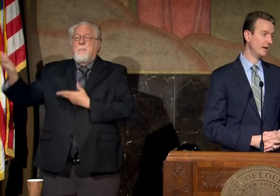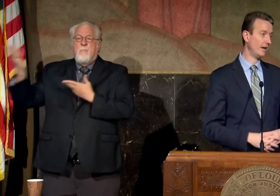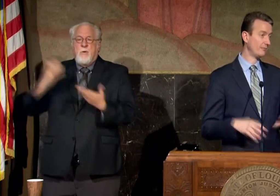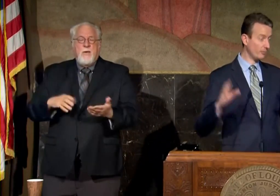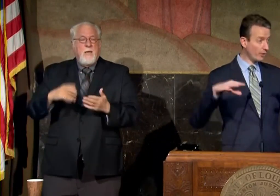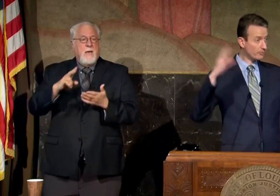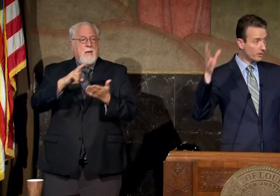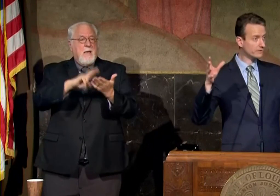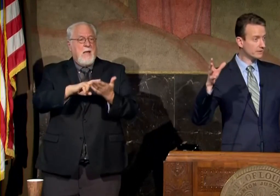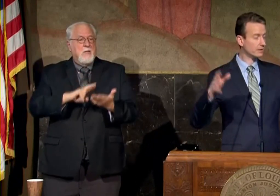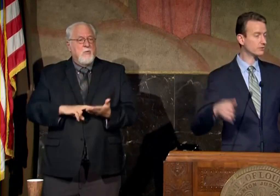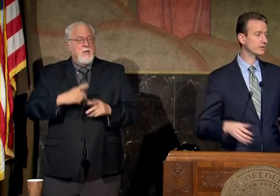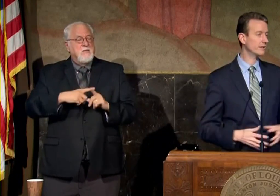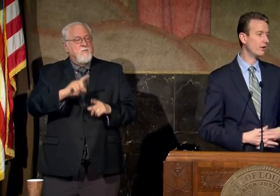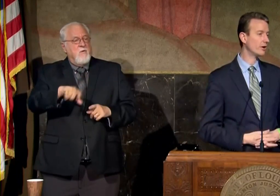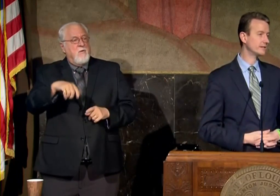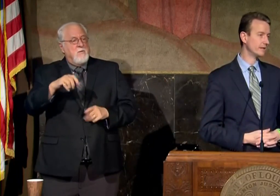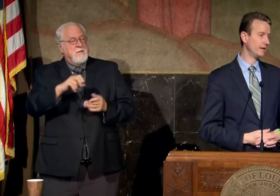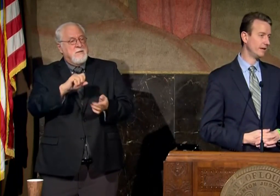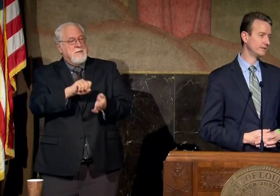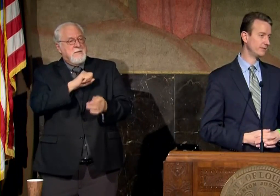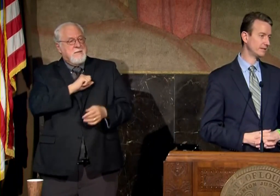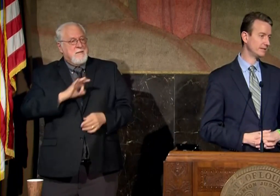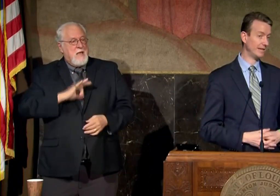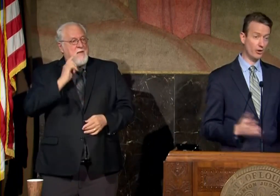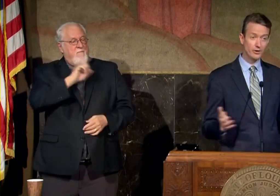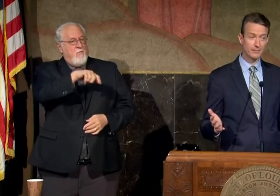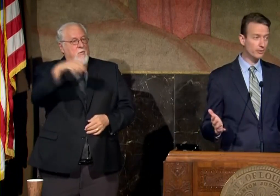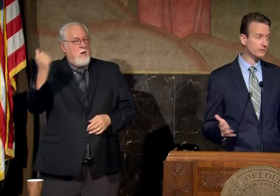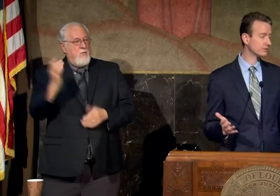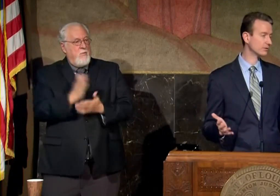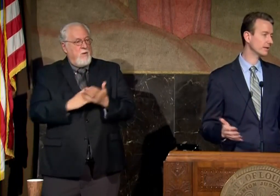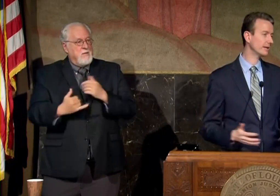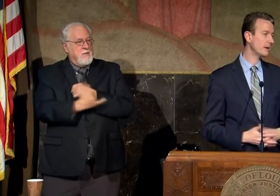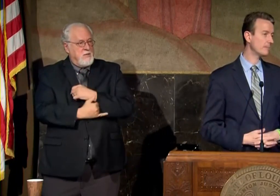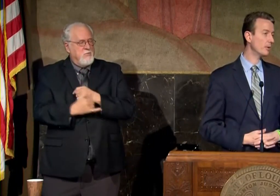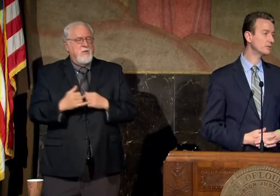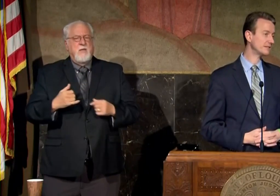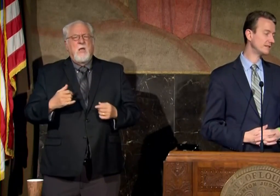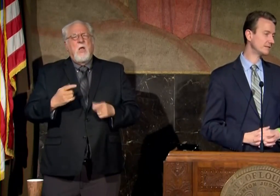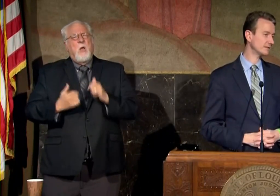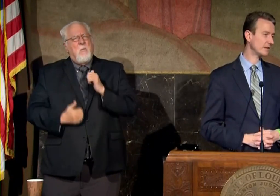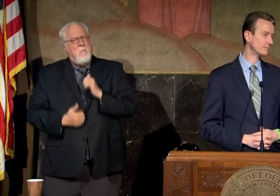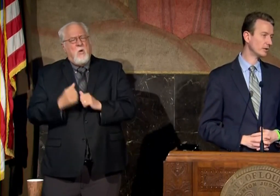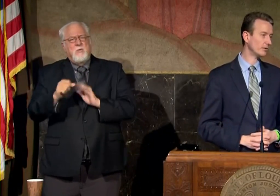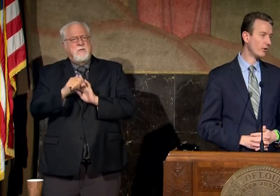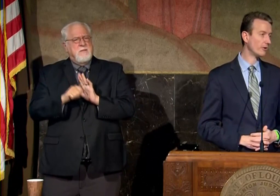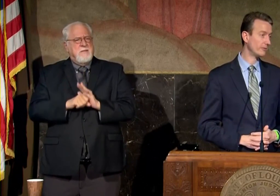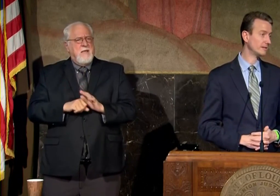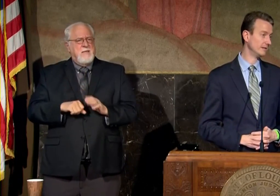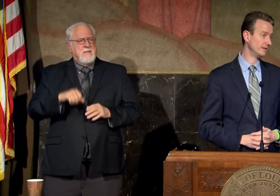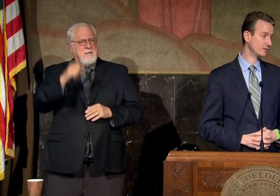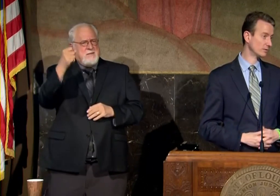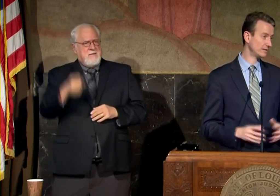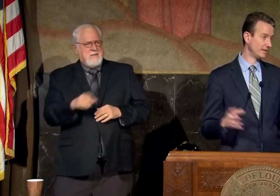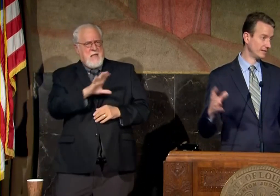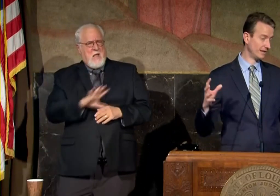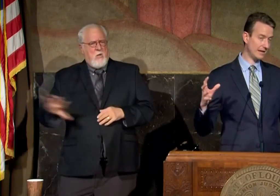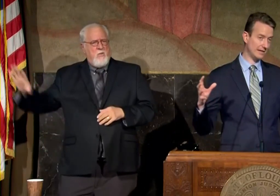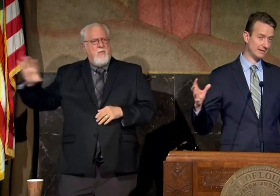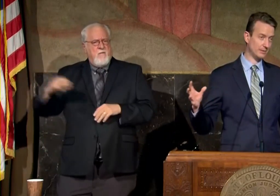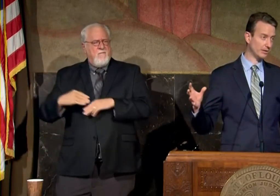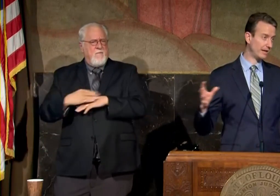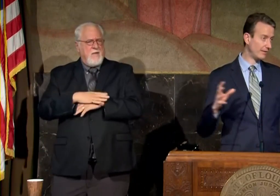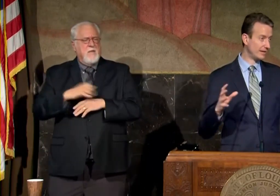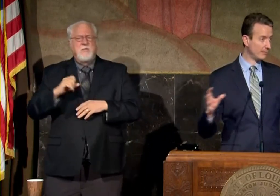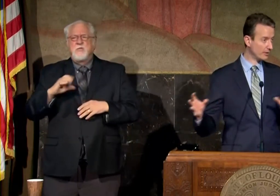from other parts of the country that aren't as affected in our neighborhood certainly most states in the sun belt are affected and so we're seeing that